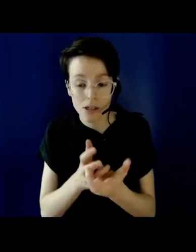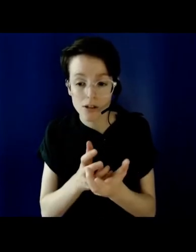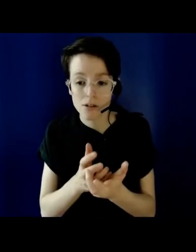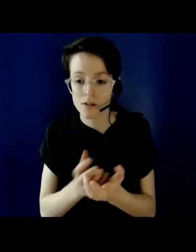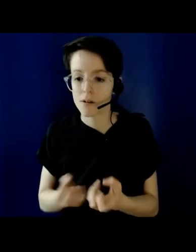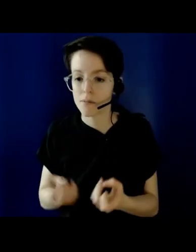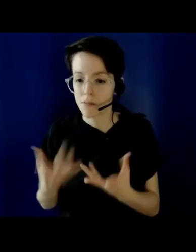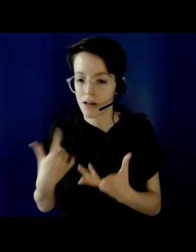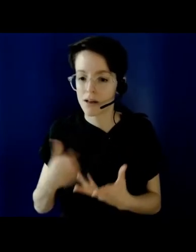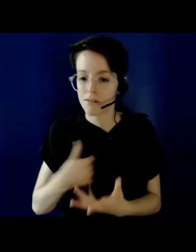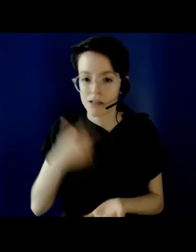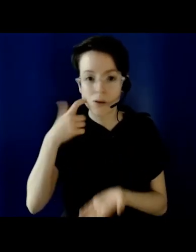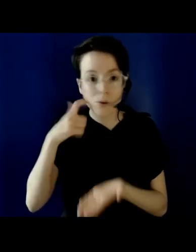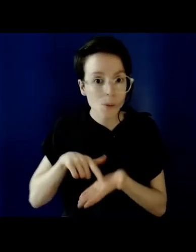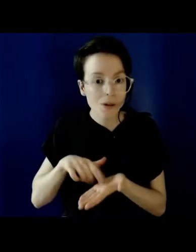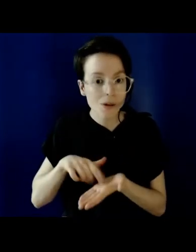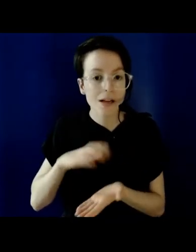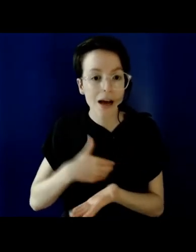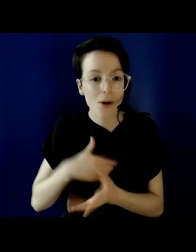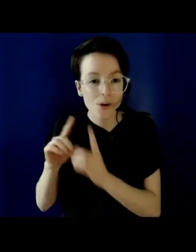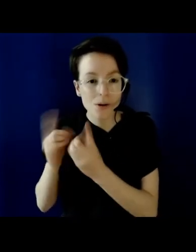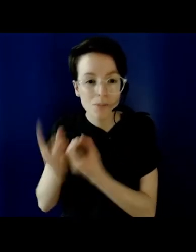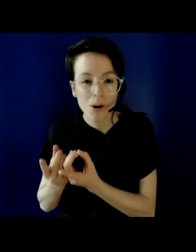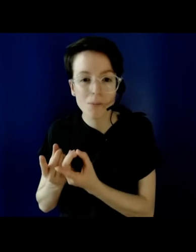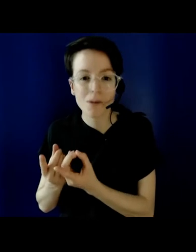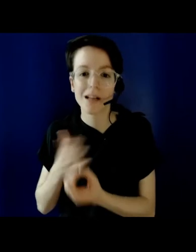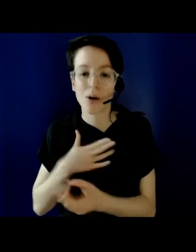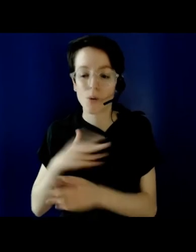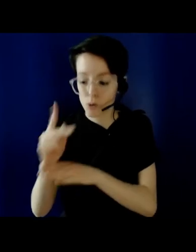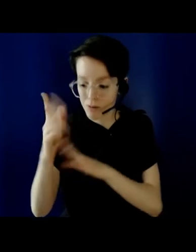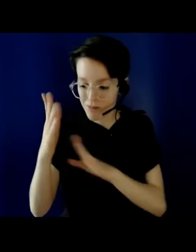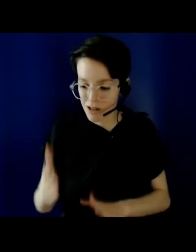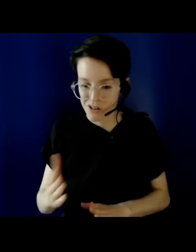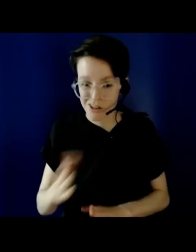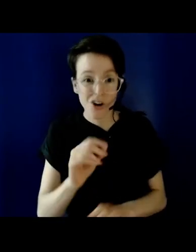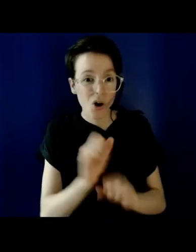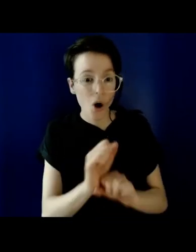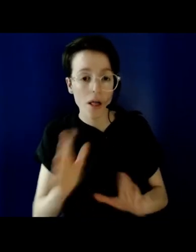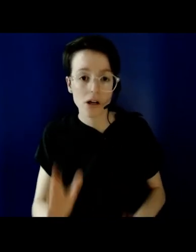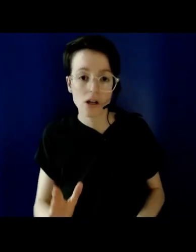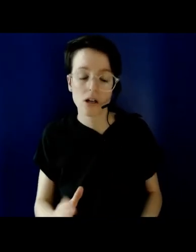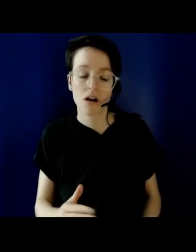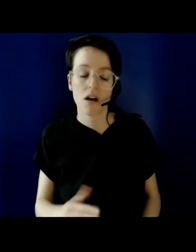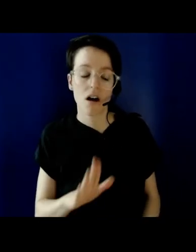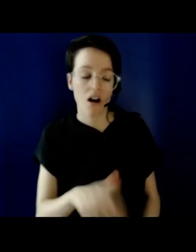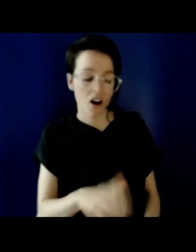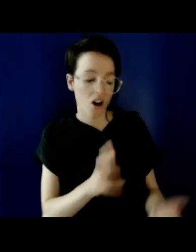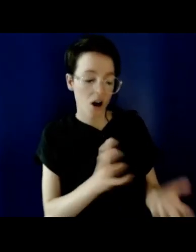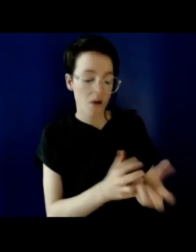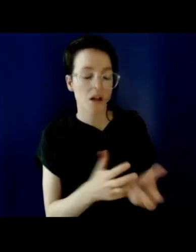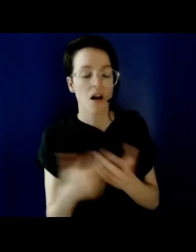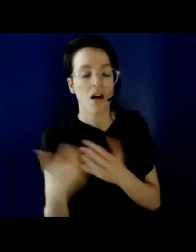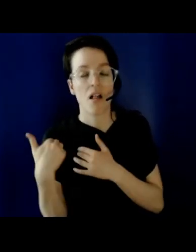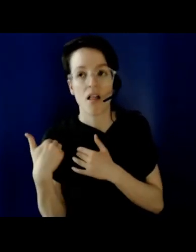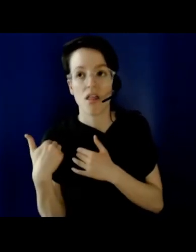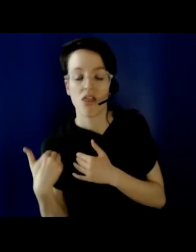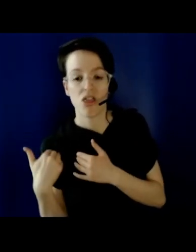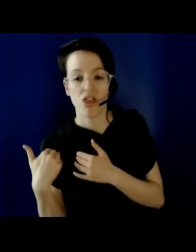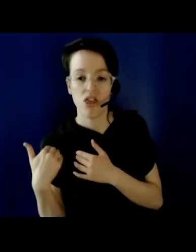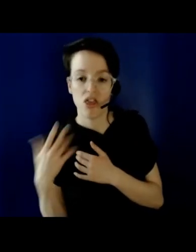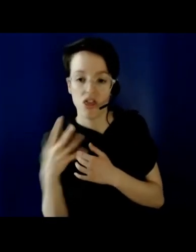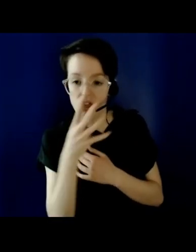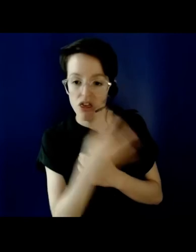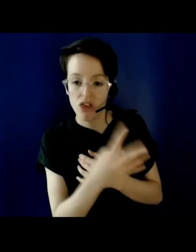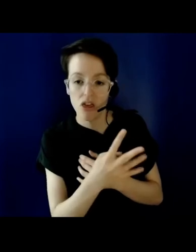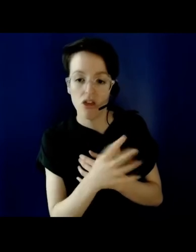supervisors, and following that example, our colleagues, treat those accommodations like a burden or as an excuse to single us out for exclusion and bullying.